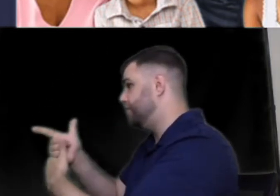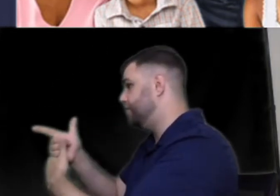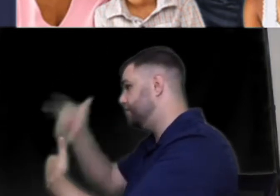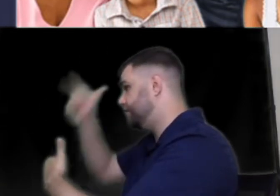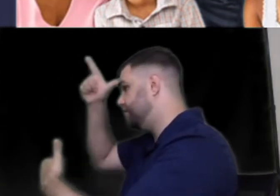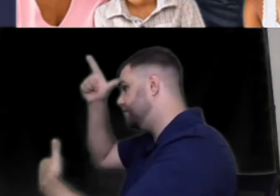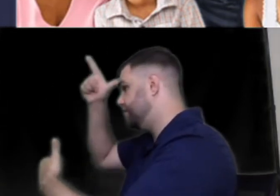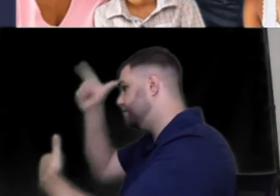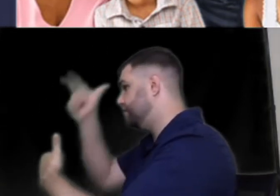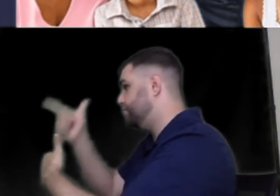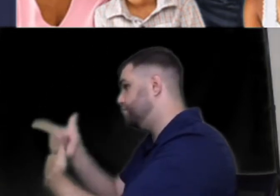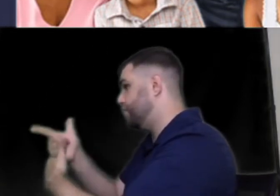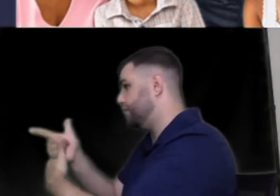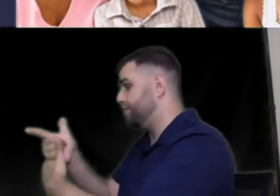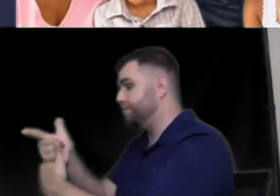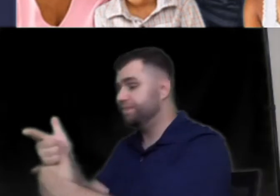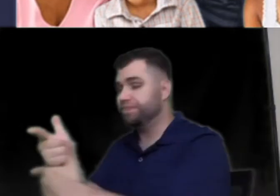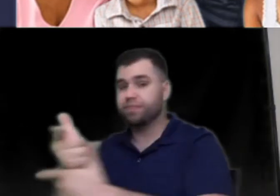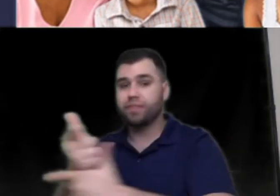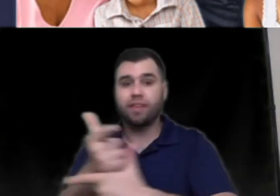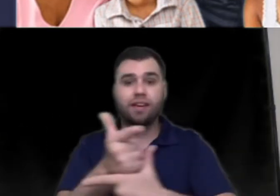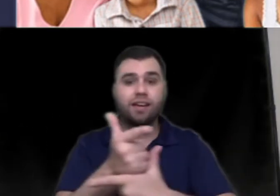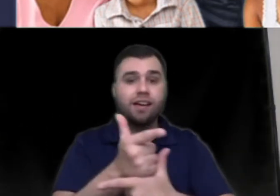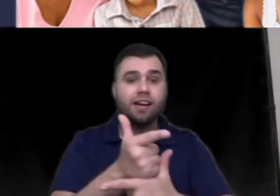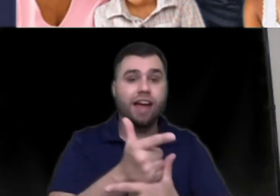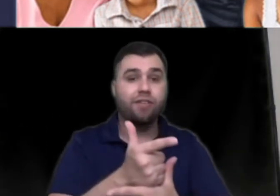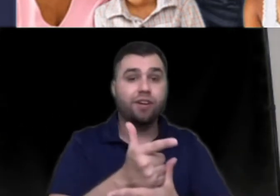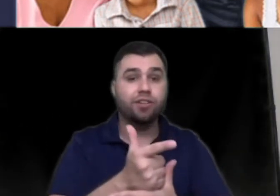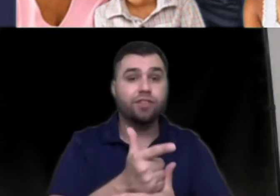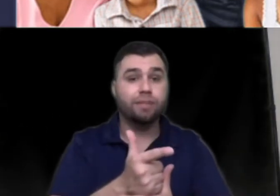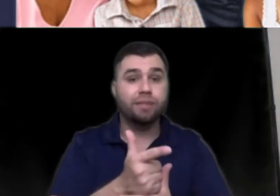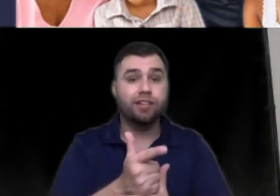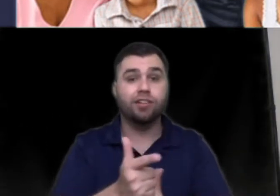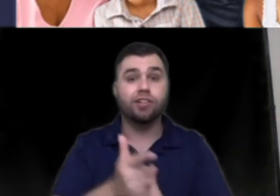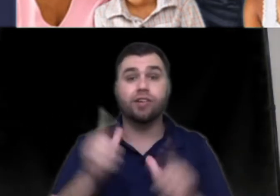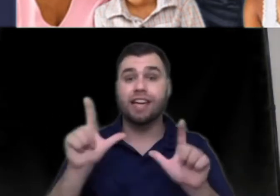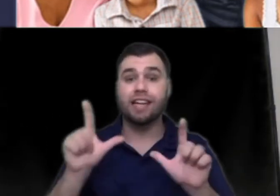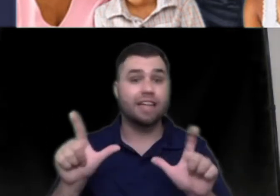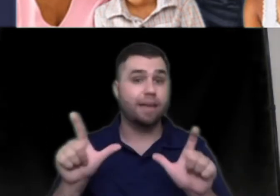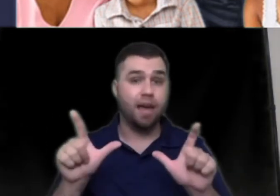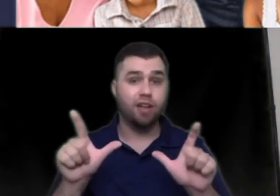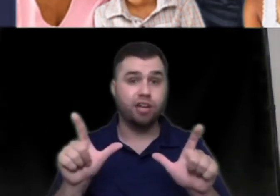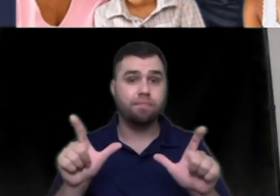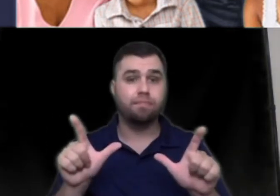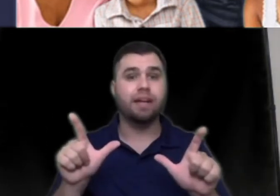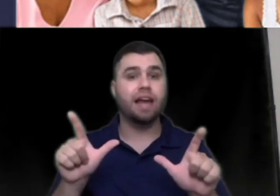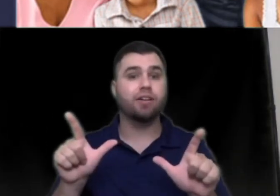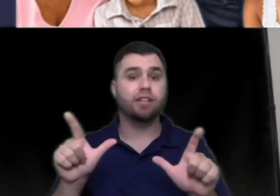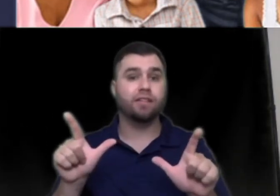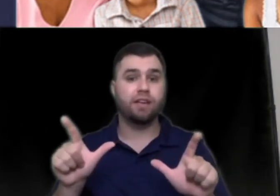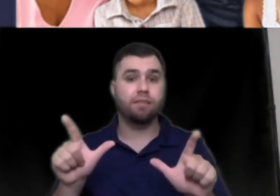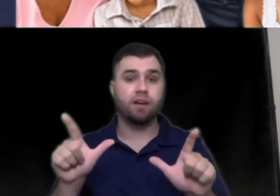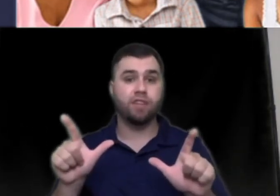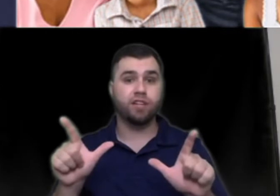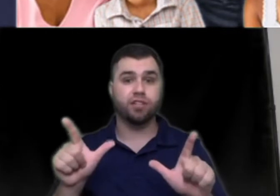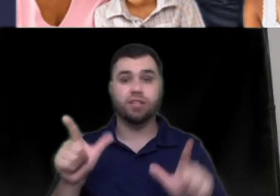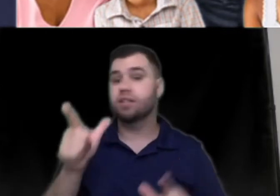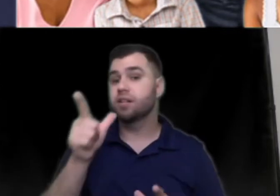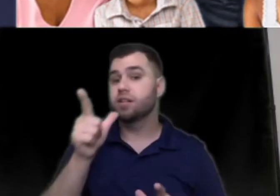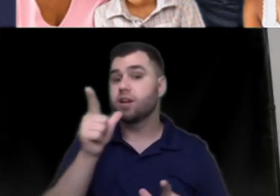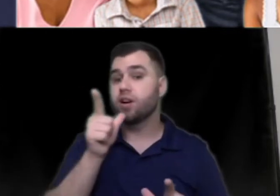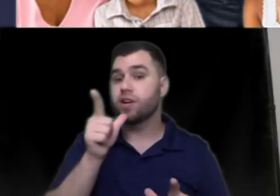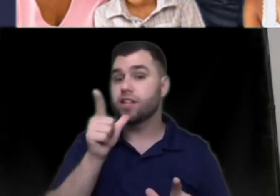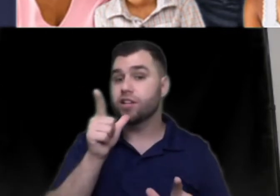brother now we're going to do some sister so again same hand shape but now it's in the female region